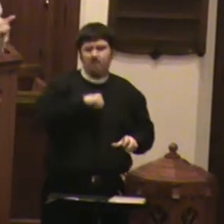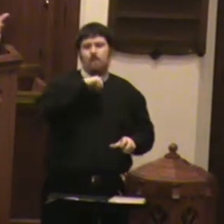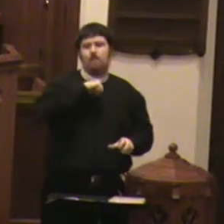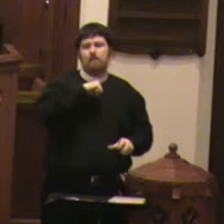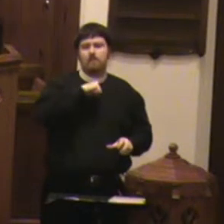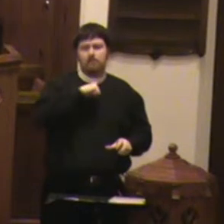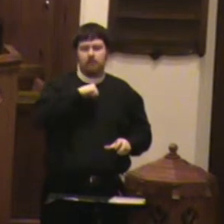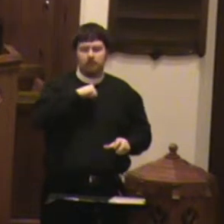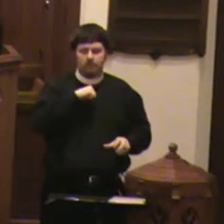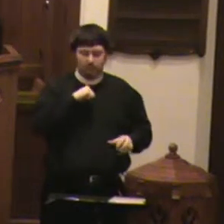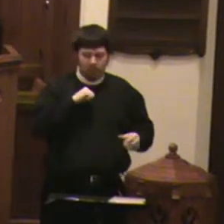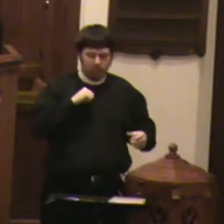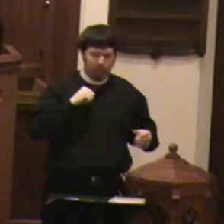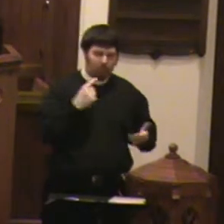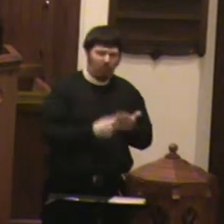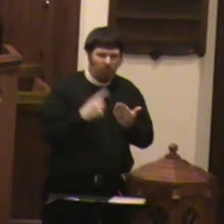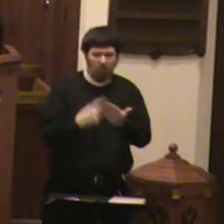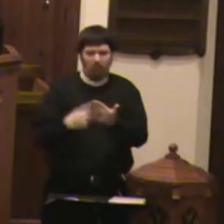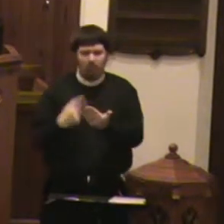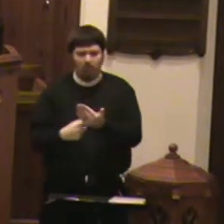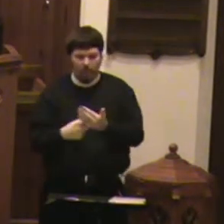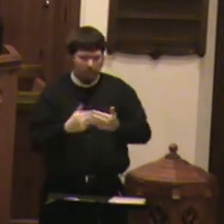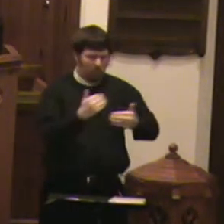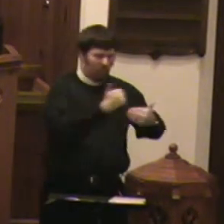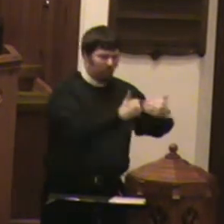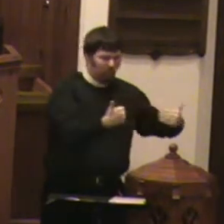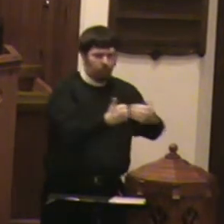dissension, faction, and envy,